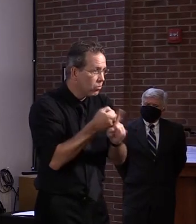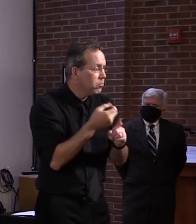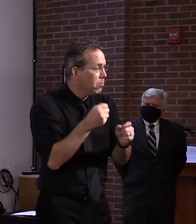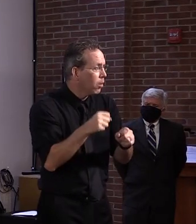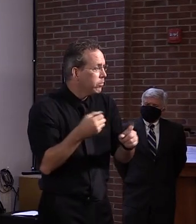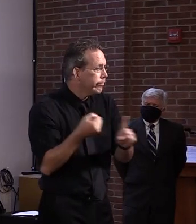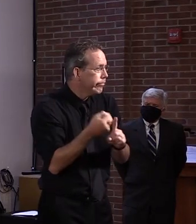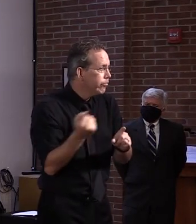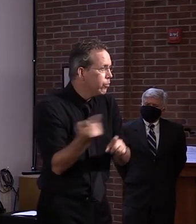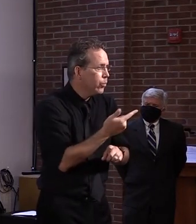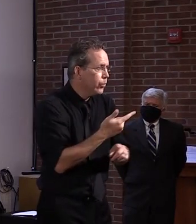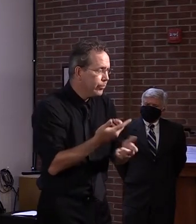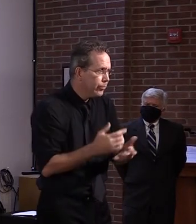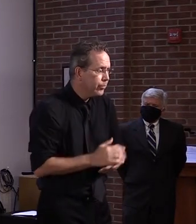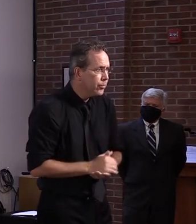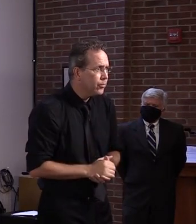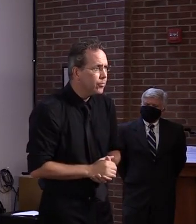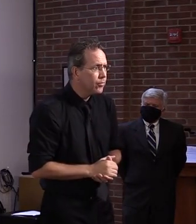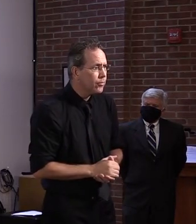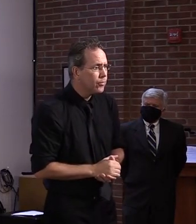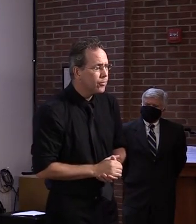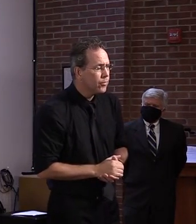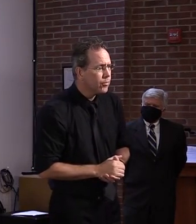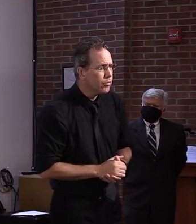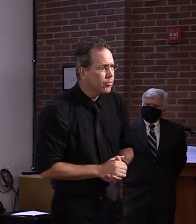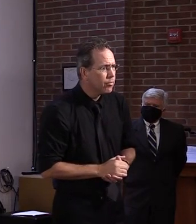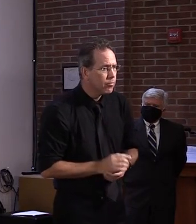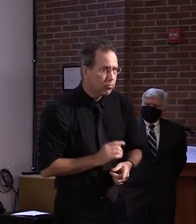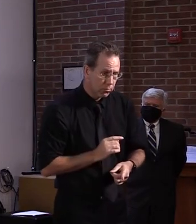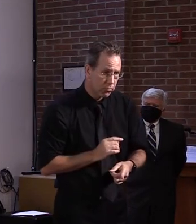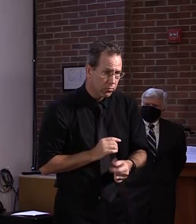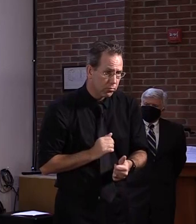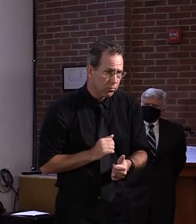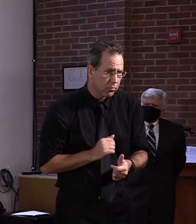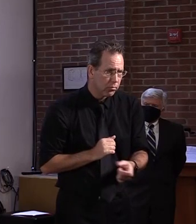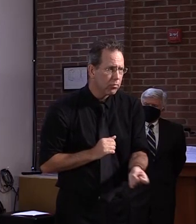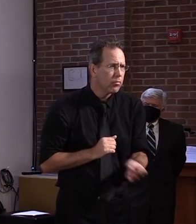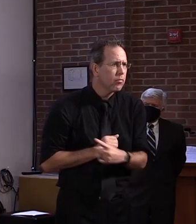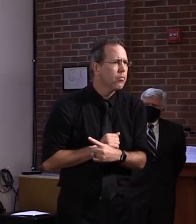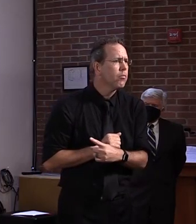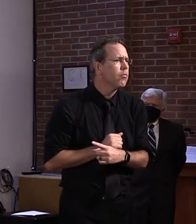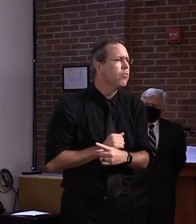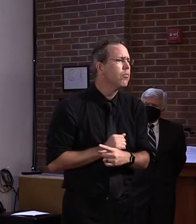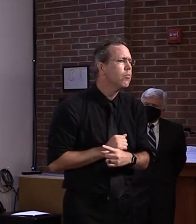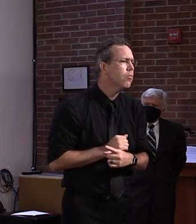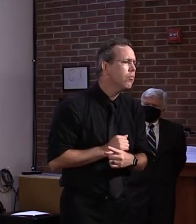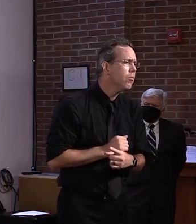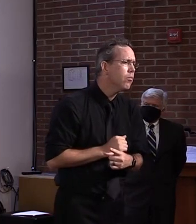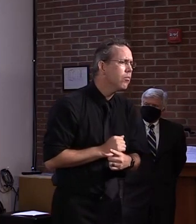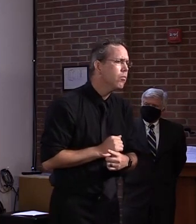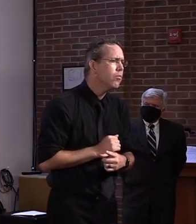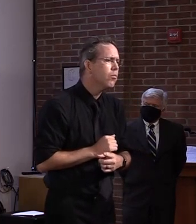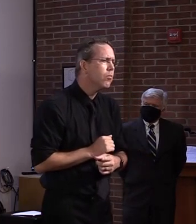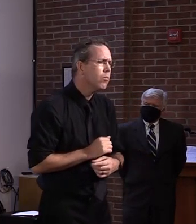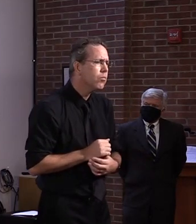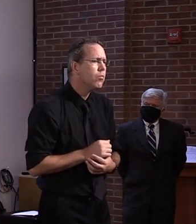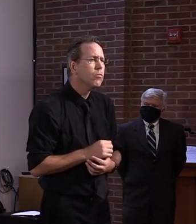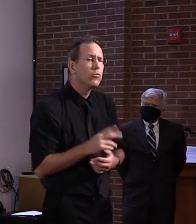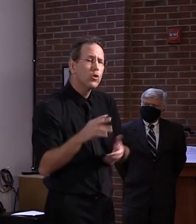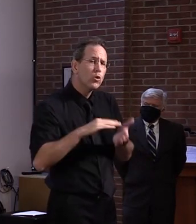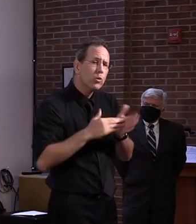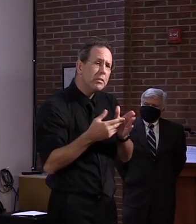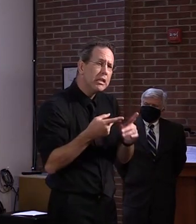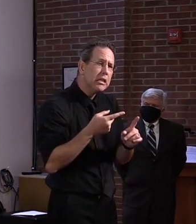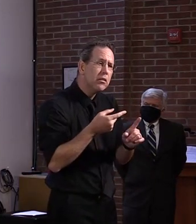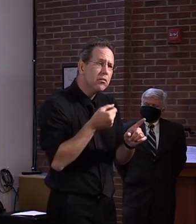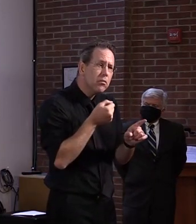Um, yeah, notifying about specific outbreaks then, which sounds like it might be kind of like a case I can't face, will